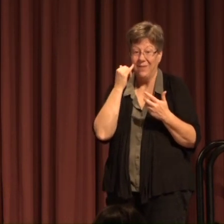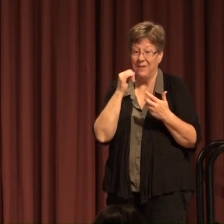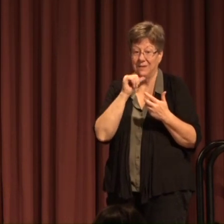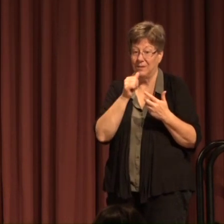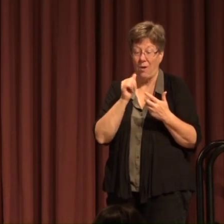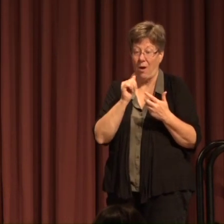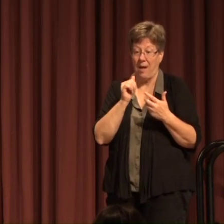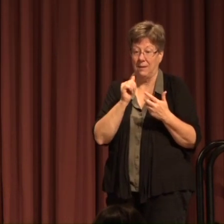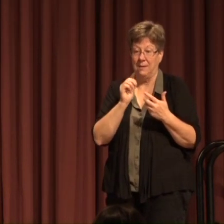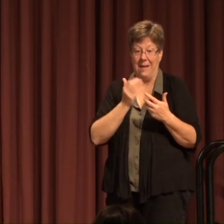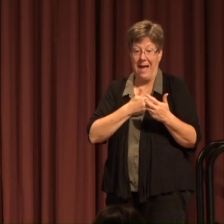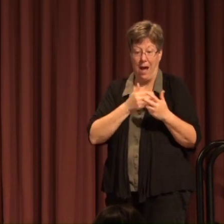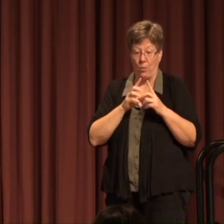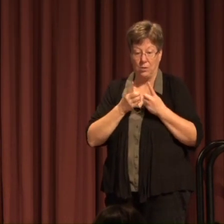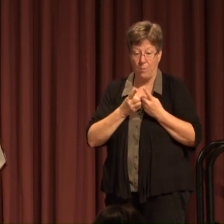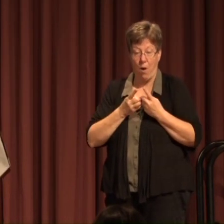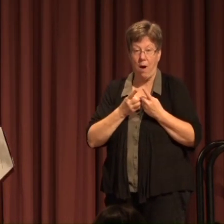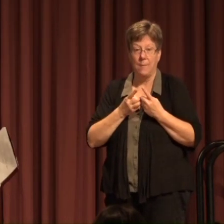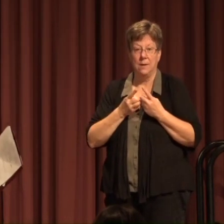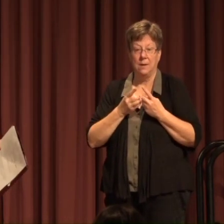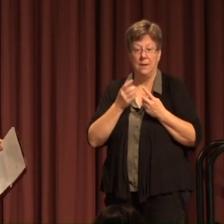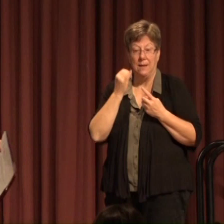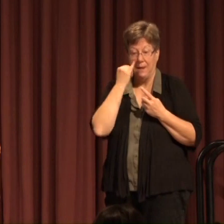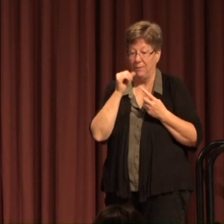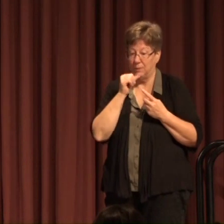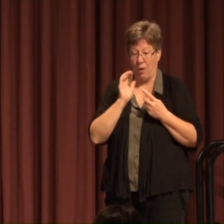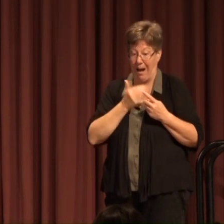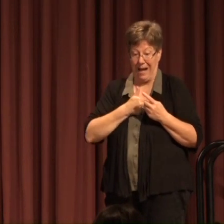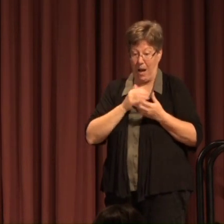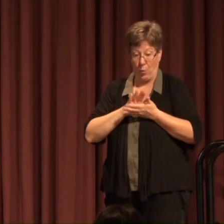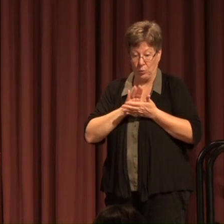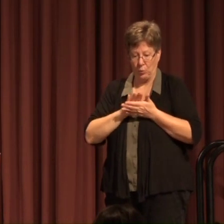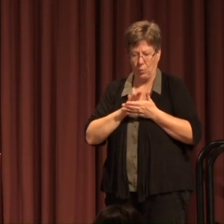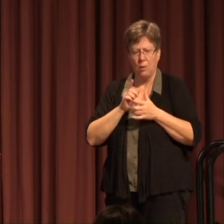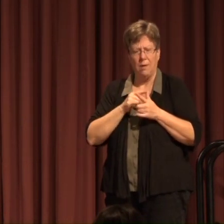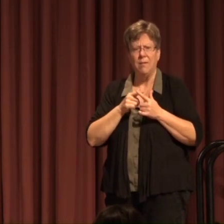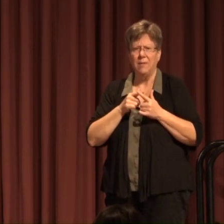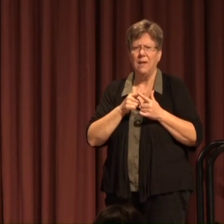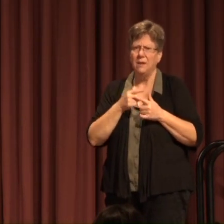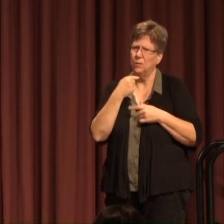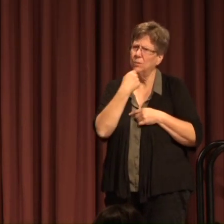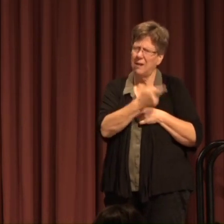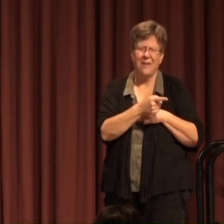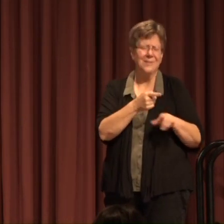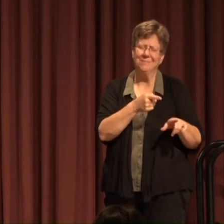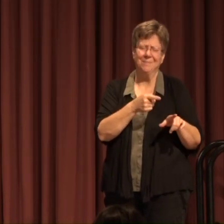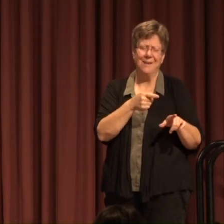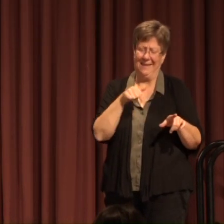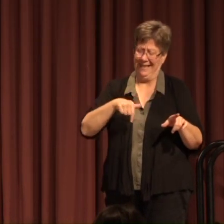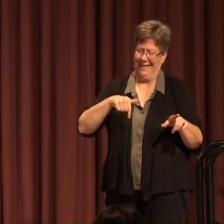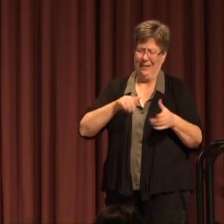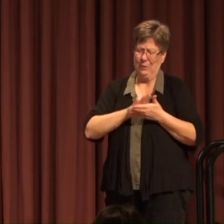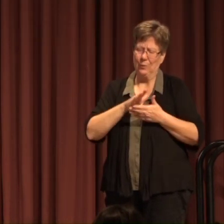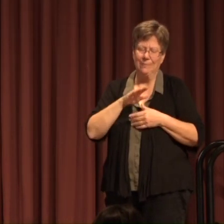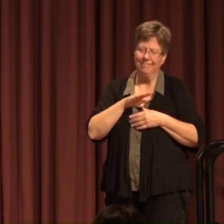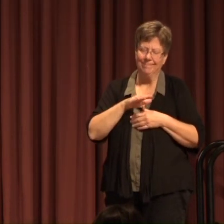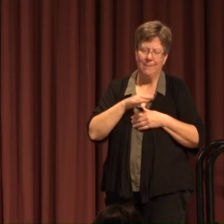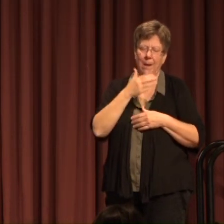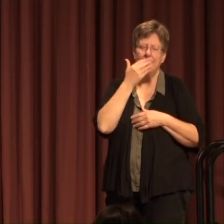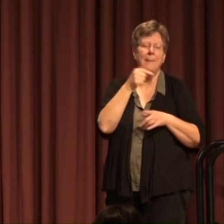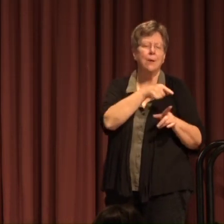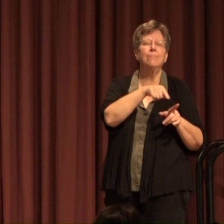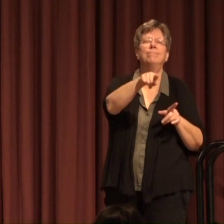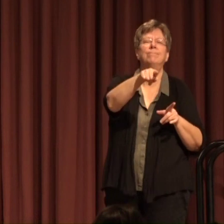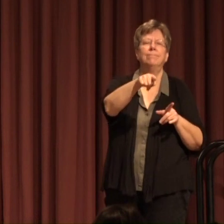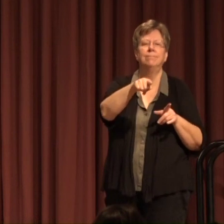our place Or our department Or our school Then to say so And enrollment management